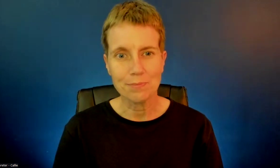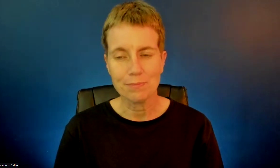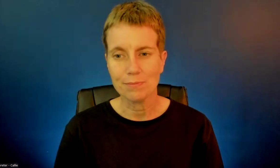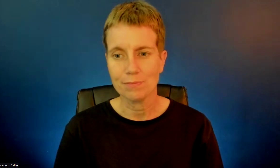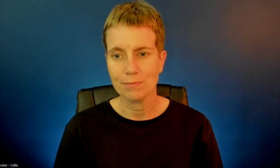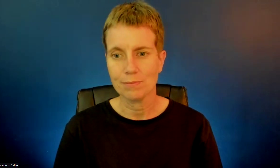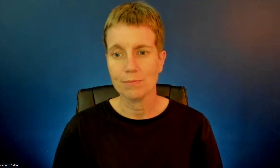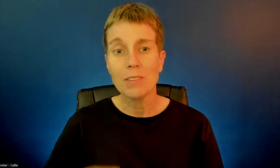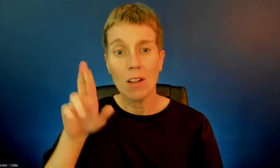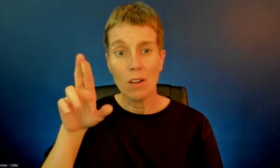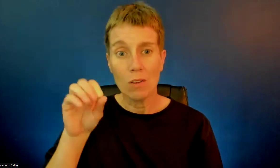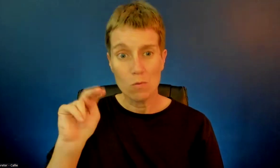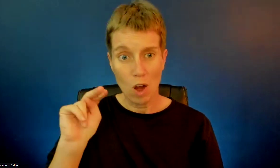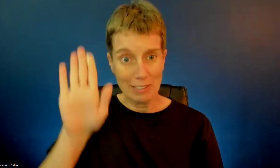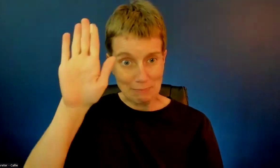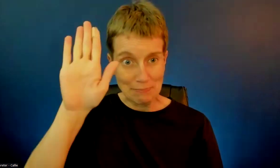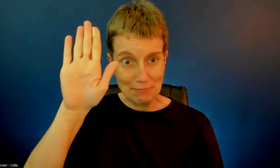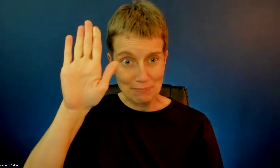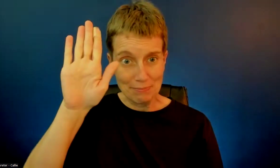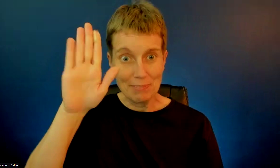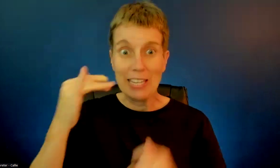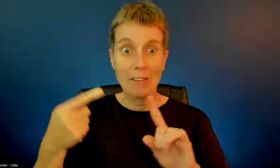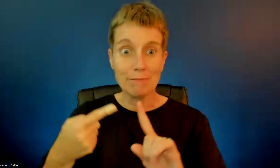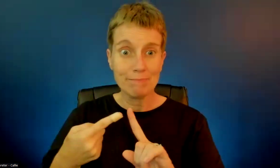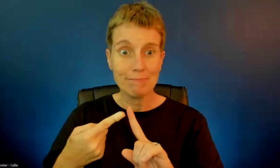I have some information that has nothing to do with ADA.